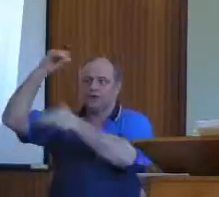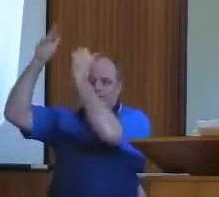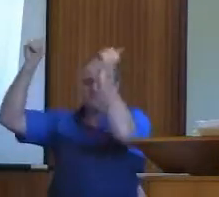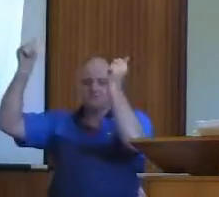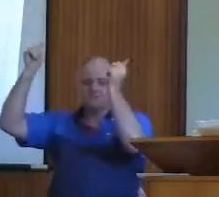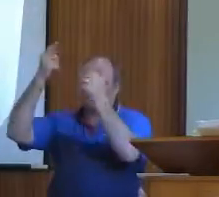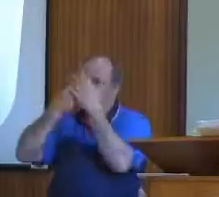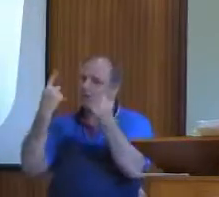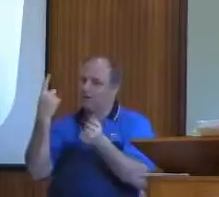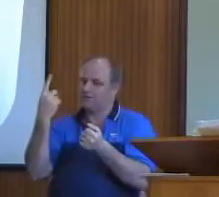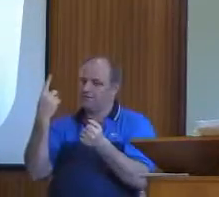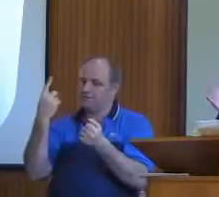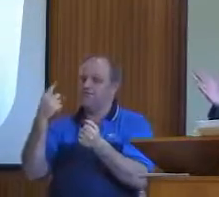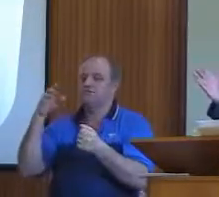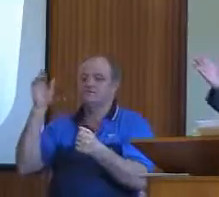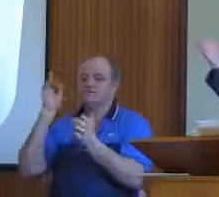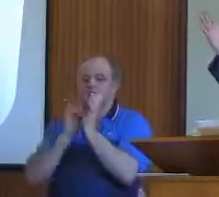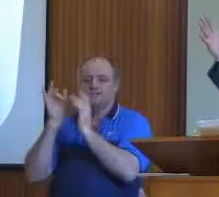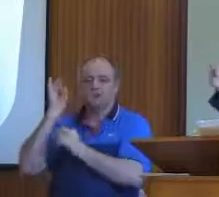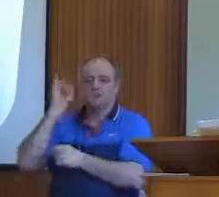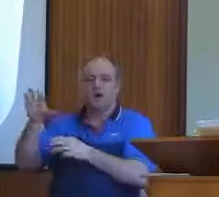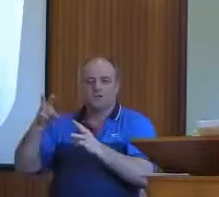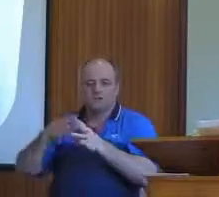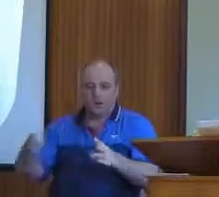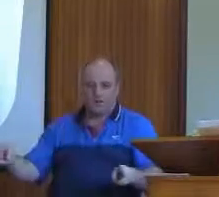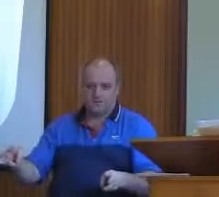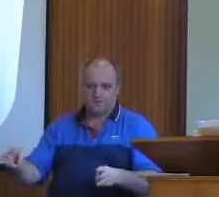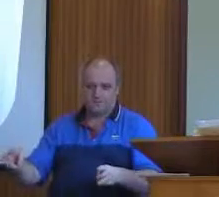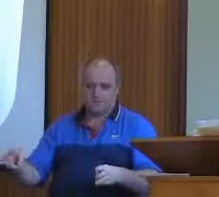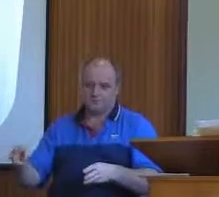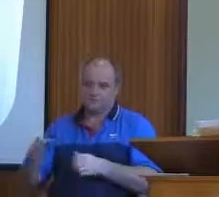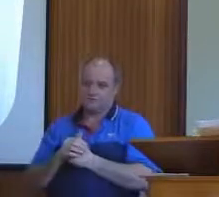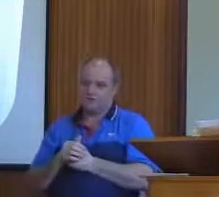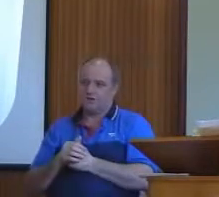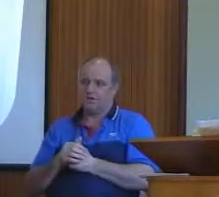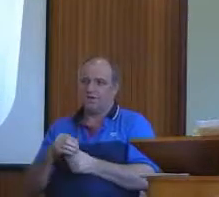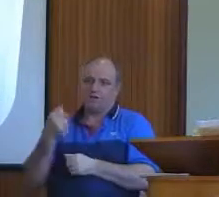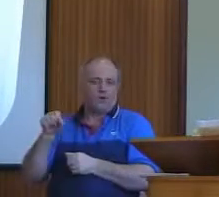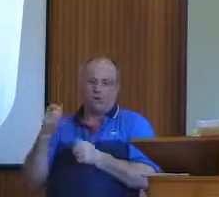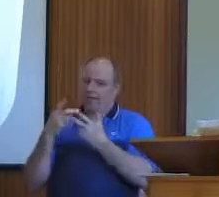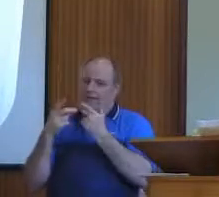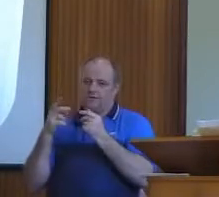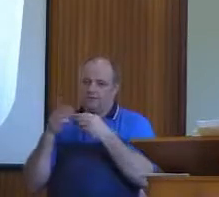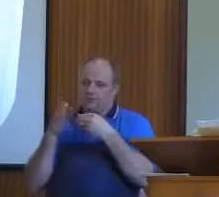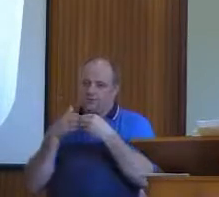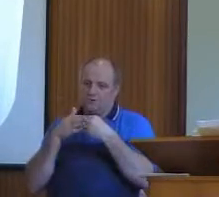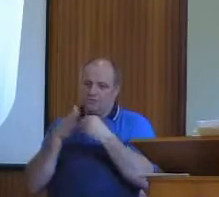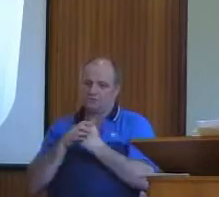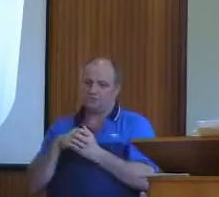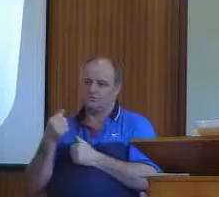No other door, no other way, no other guide to the realms of day, no other teacher who attempted to strike, no